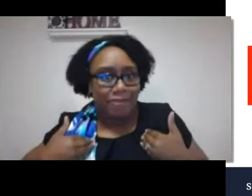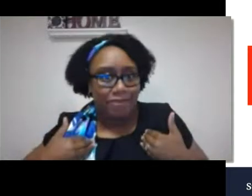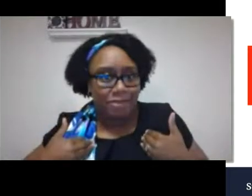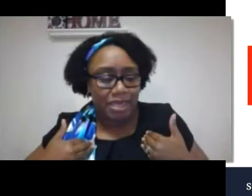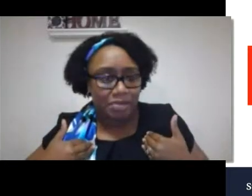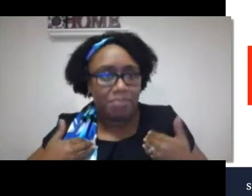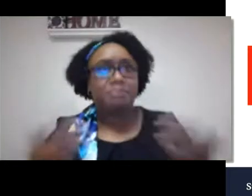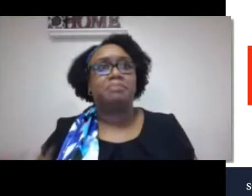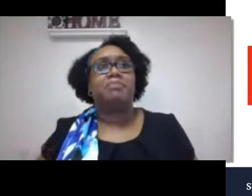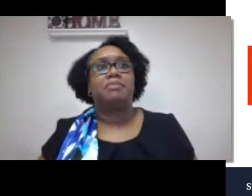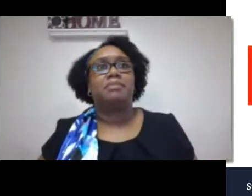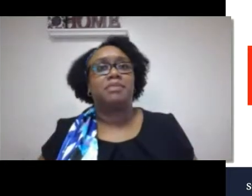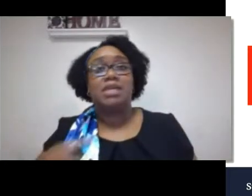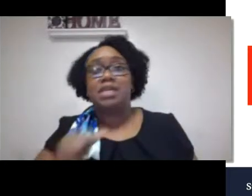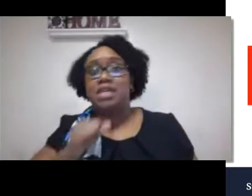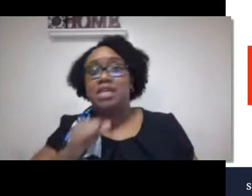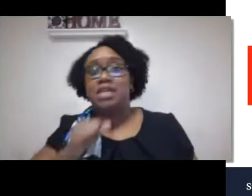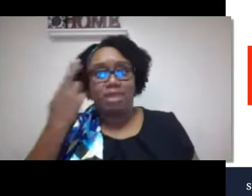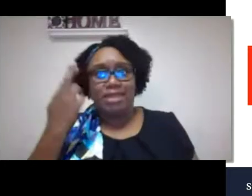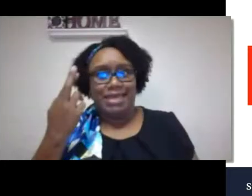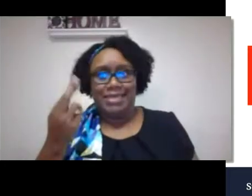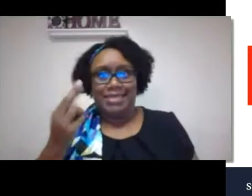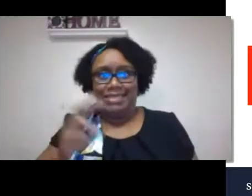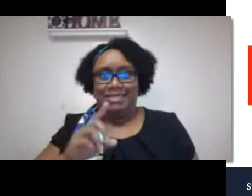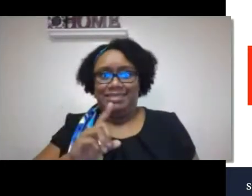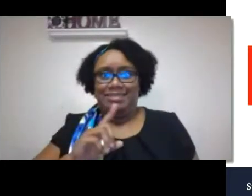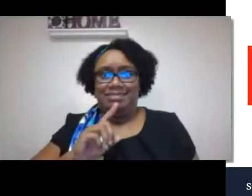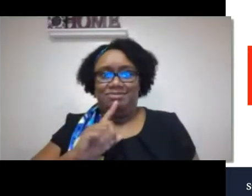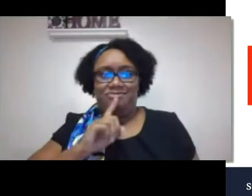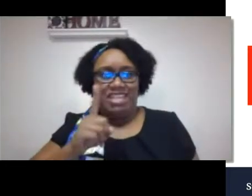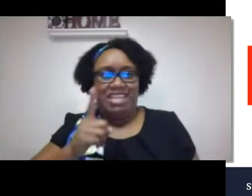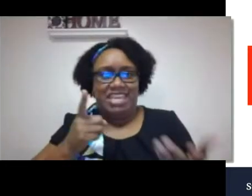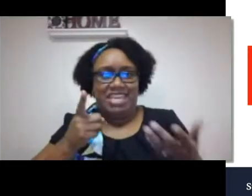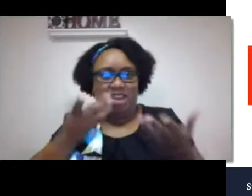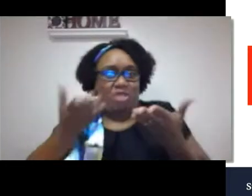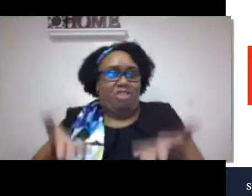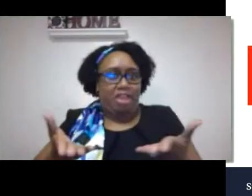Some are implicit. We don't even know we have them.